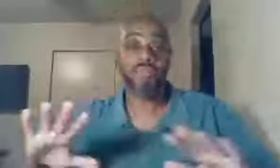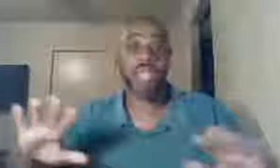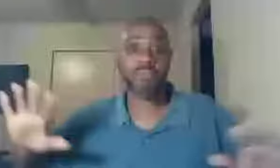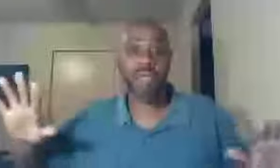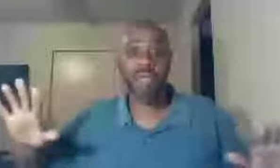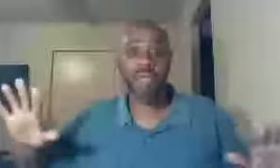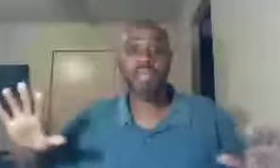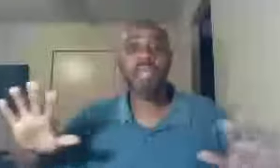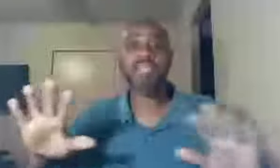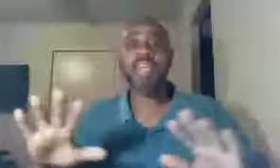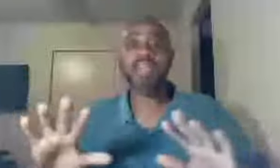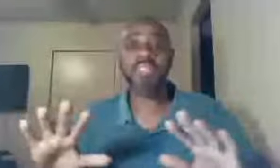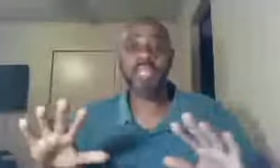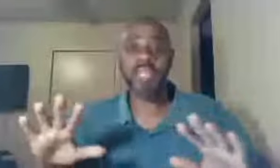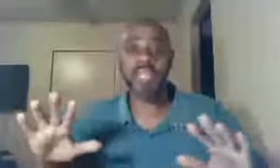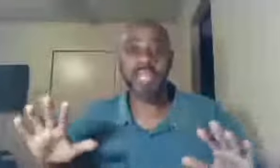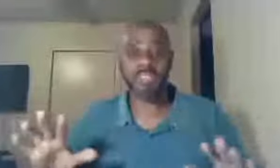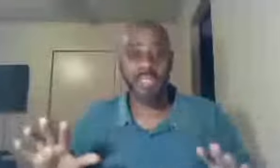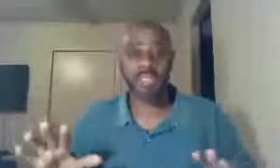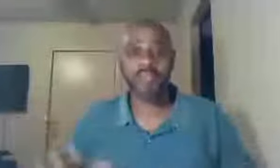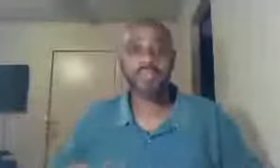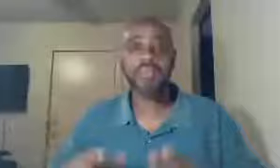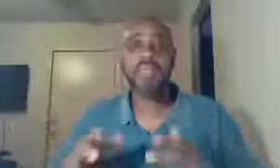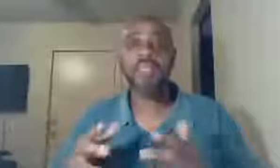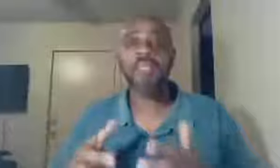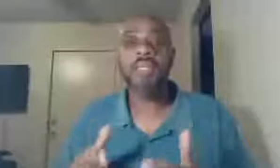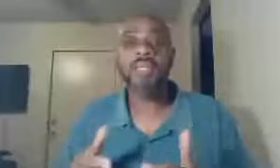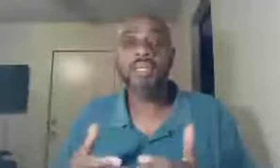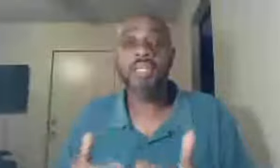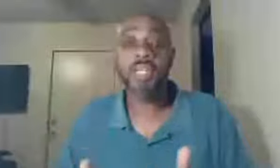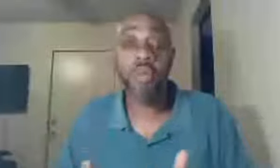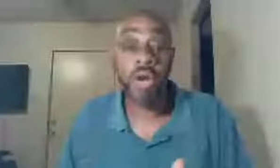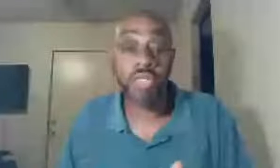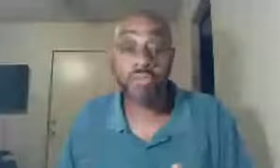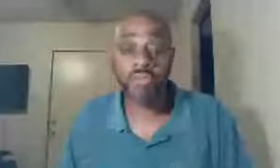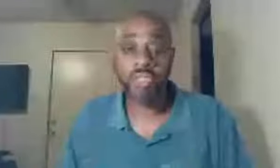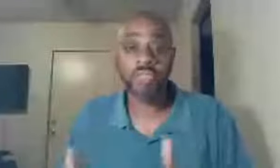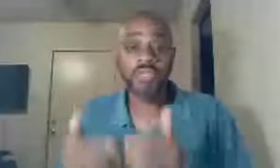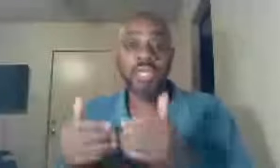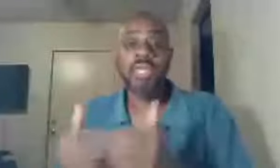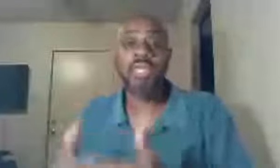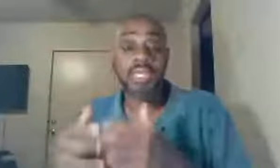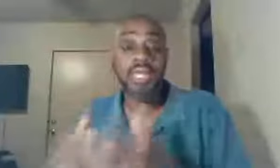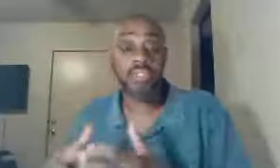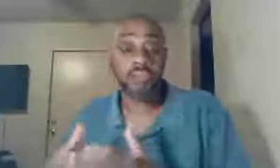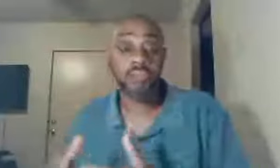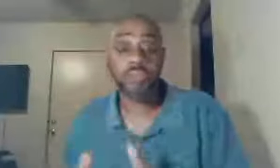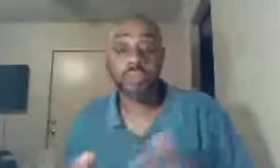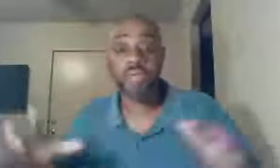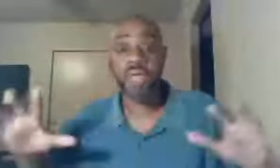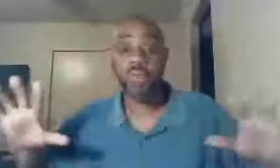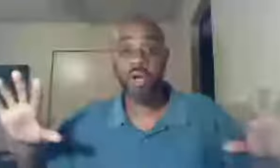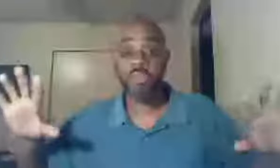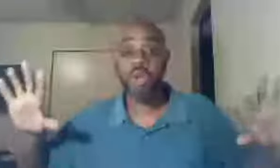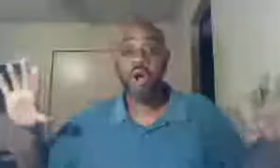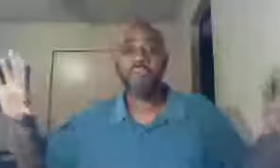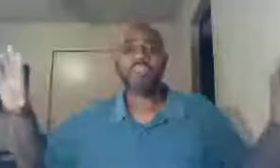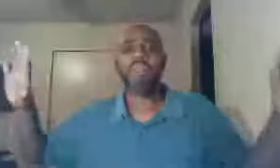chapter 5, 17 and 18, till the word is fulfilled, he is the fulfillment of that word, so all the stuff